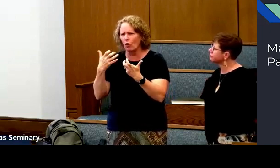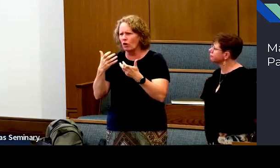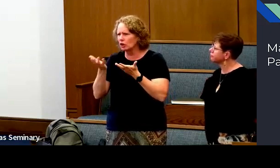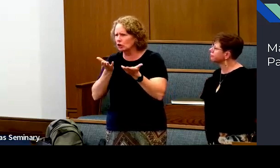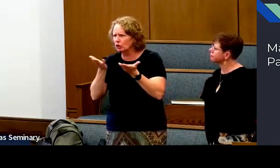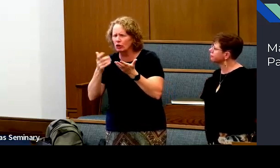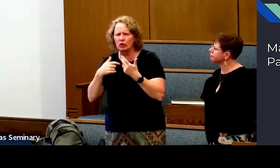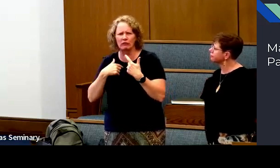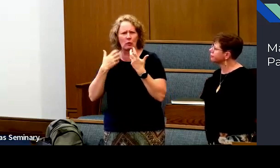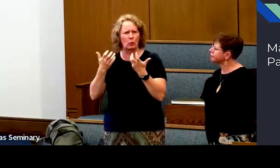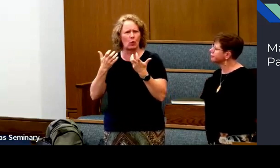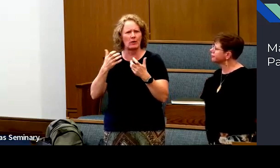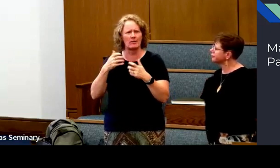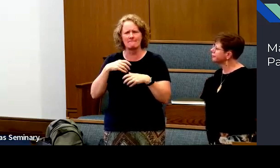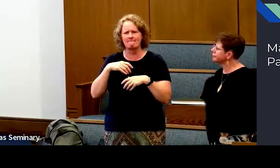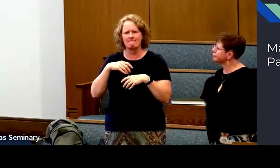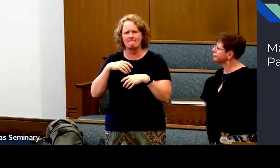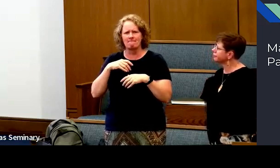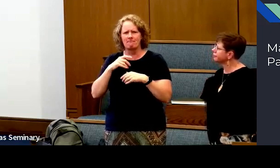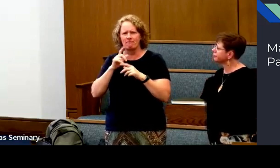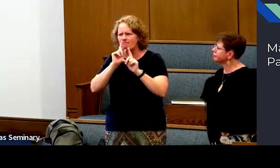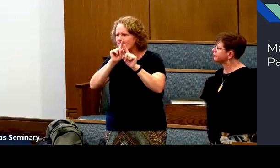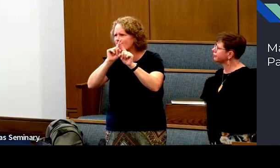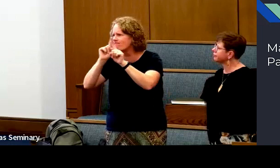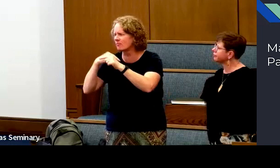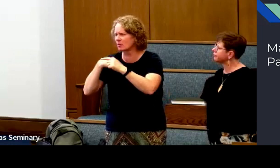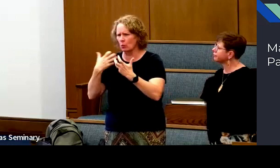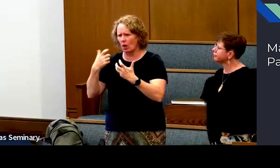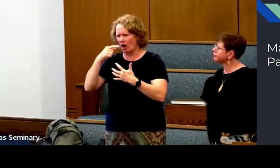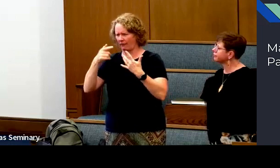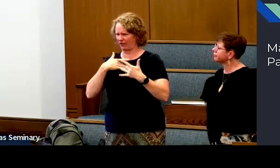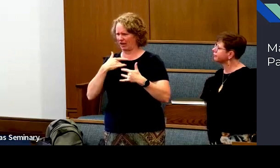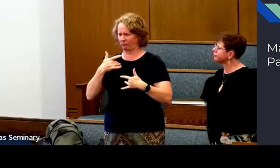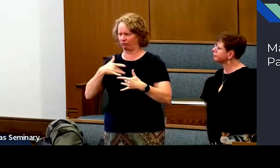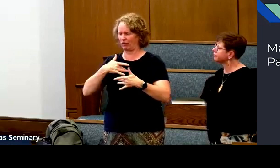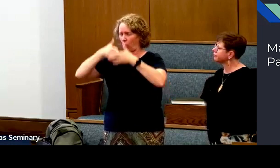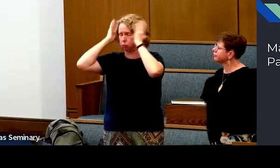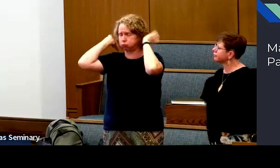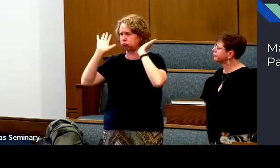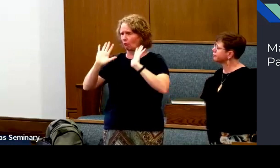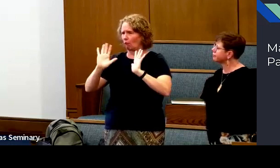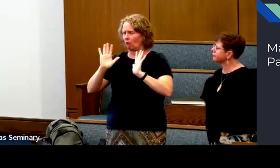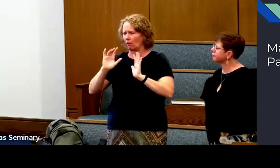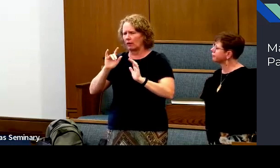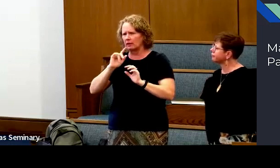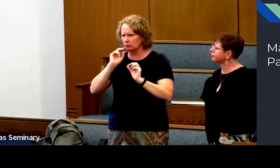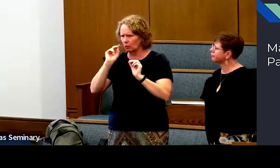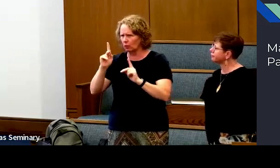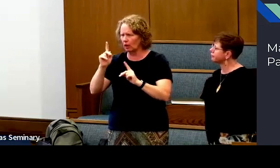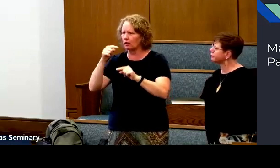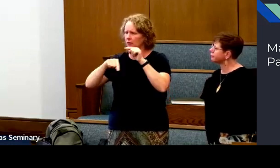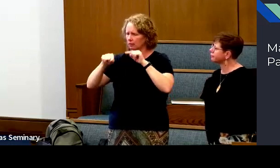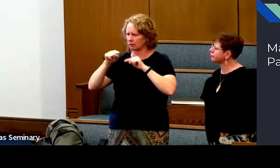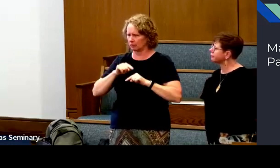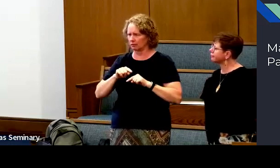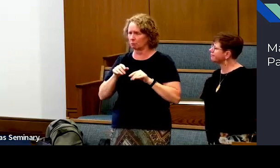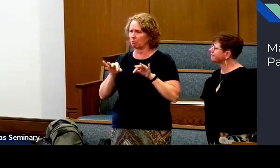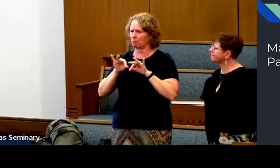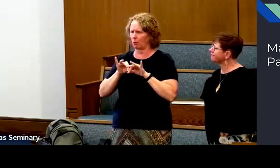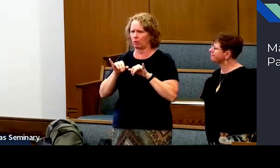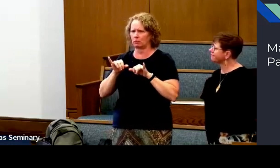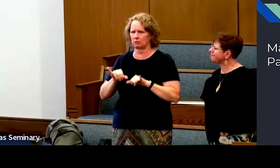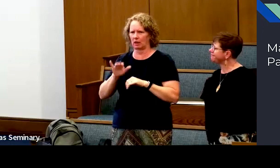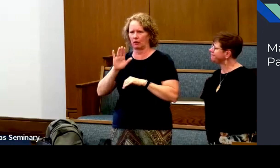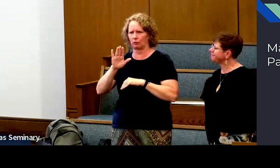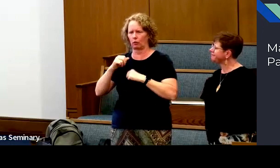steps. You want to serve. You want to do all these things. And it can be overwhelming. That's okay.